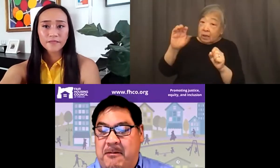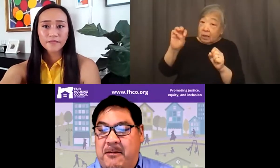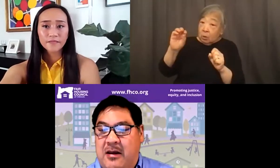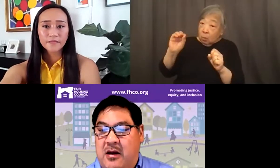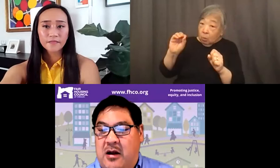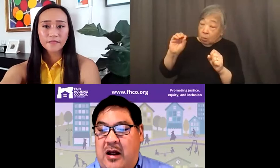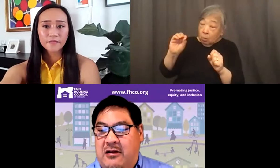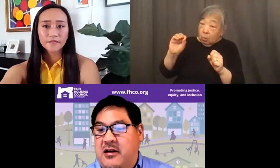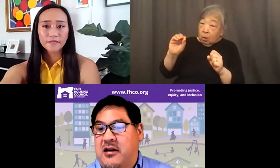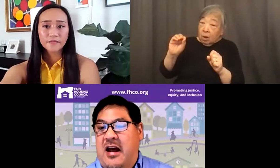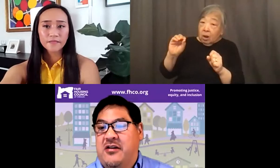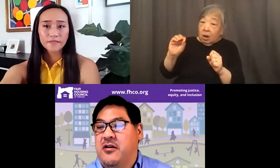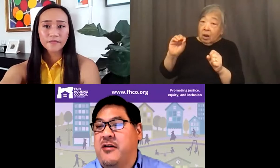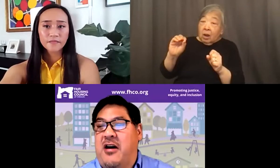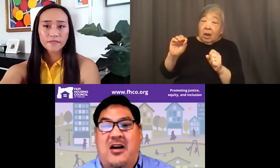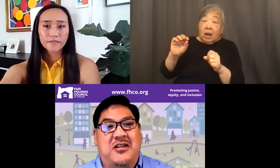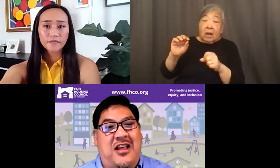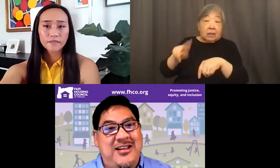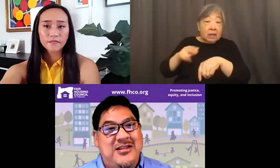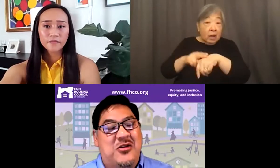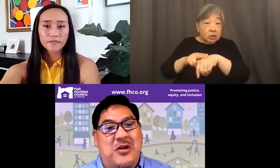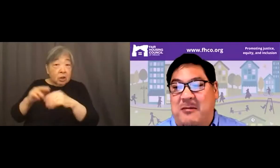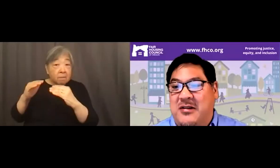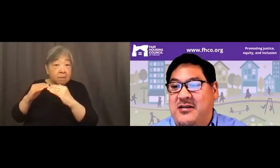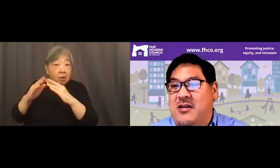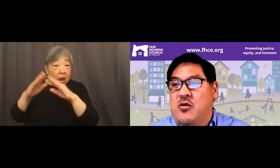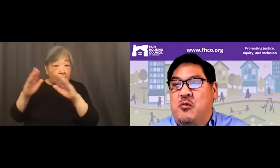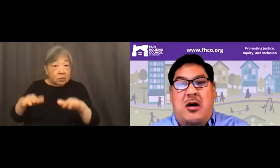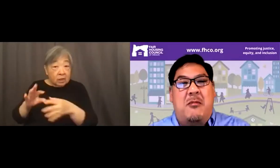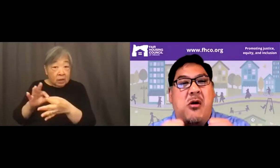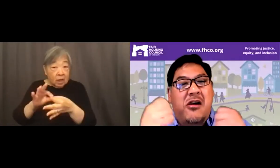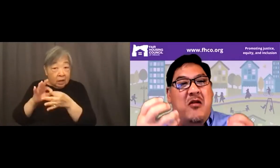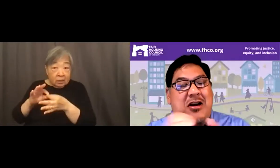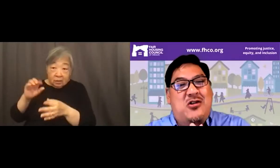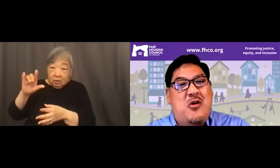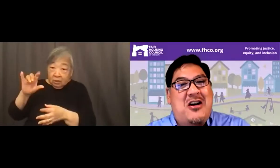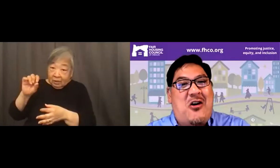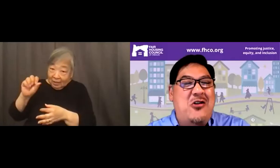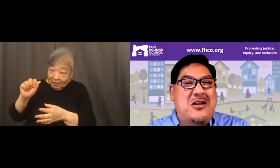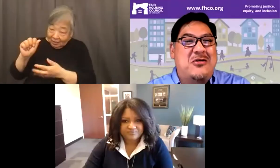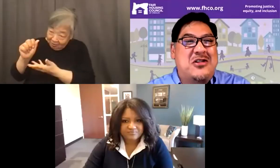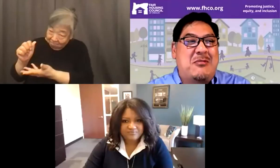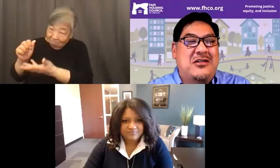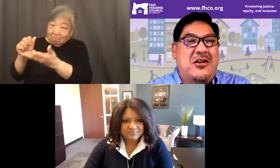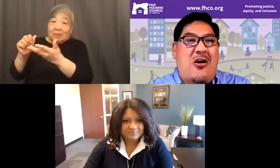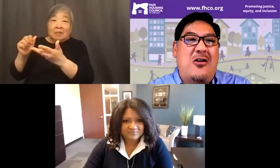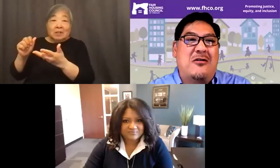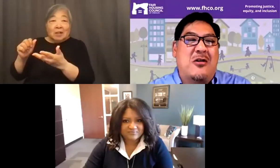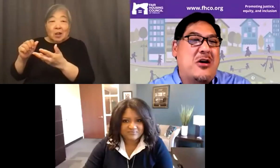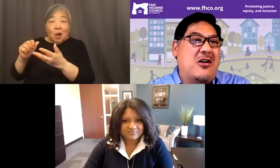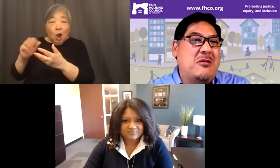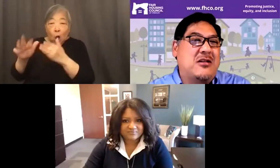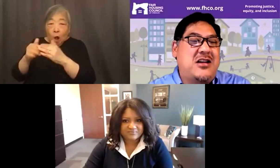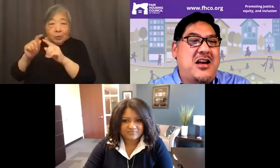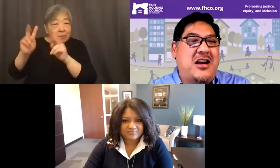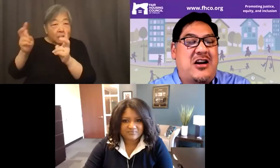at the National Fair Housing Alliance. So Lisa will kind of bring us home on all the different topics and all that